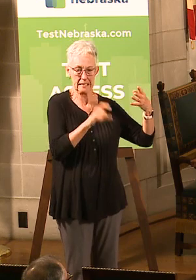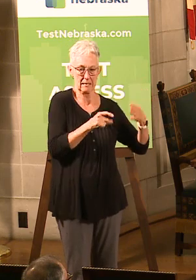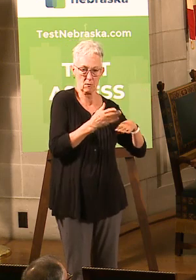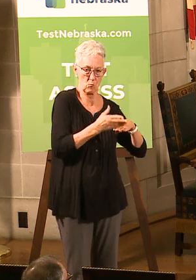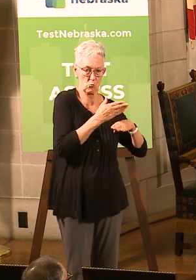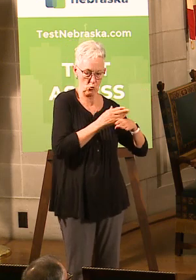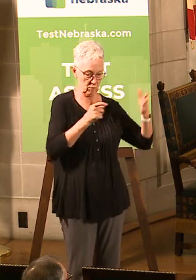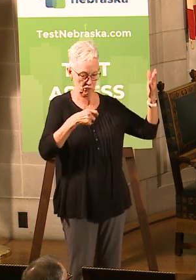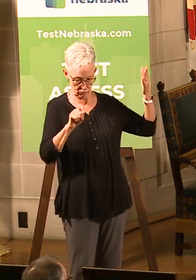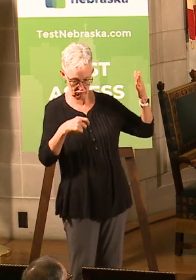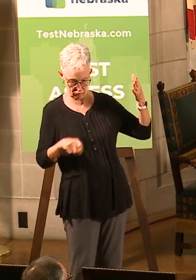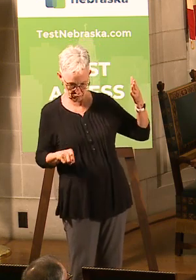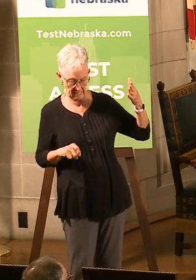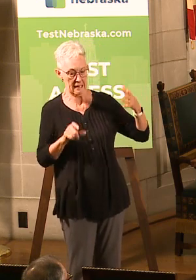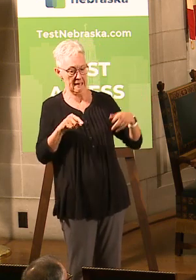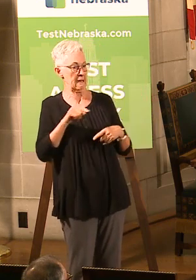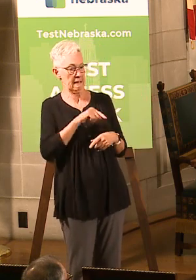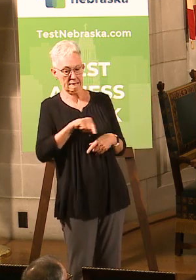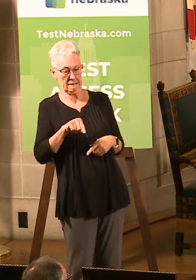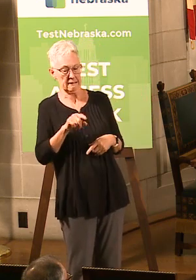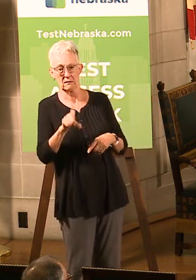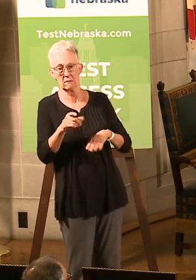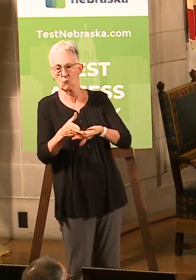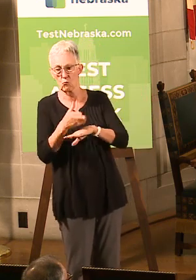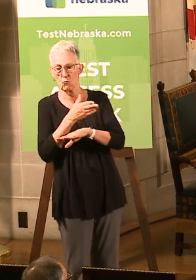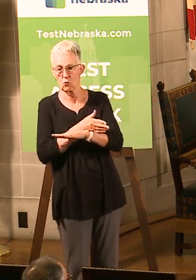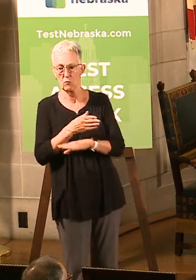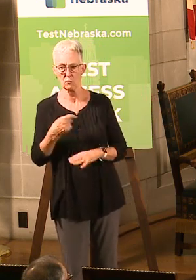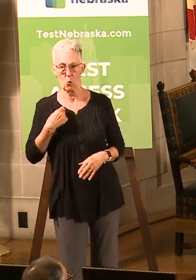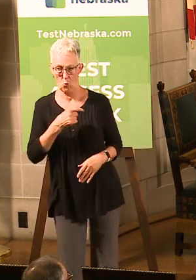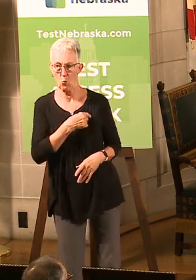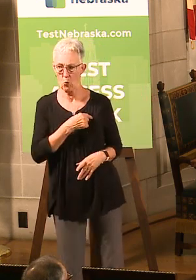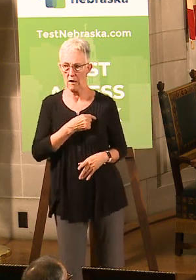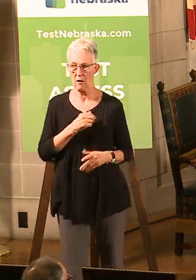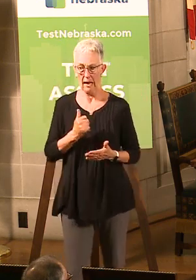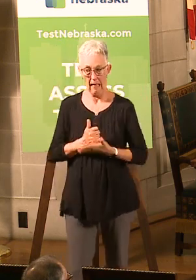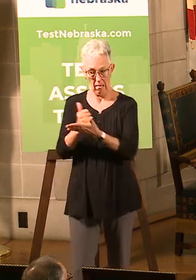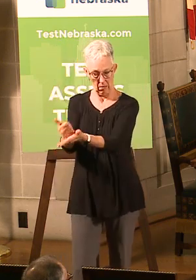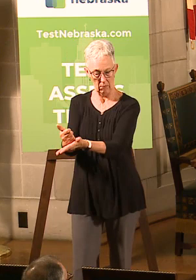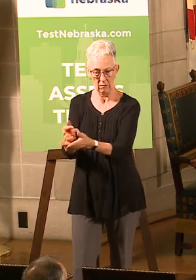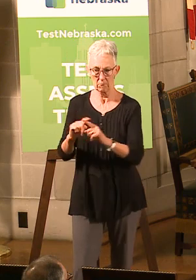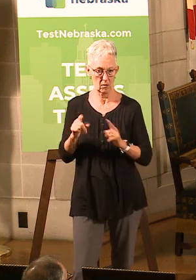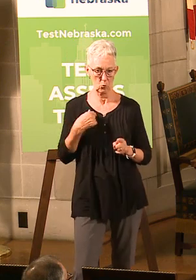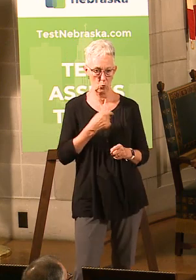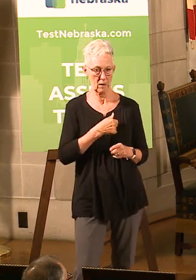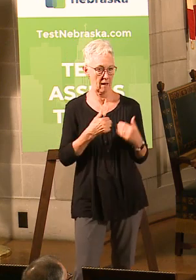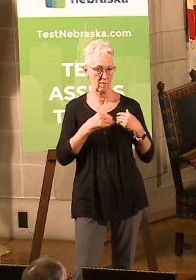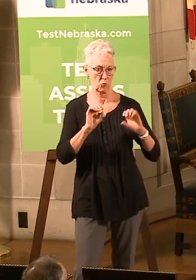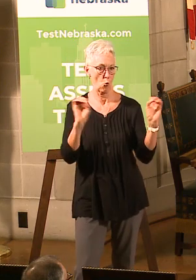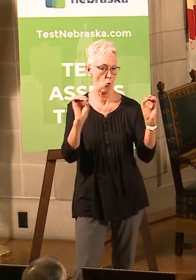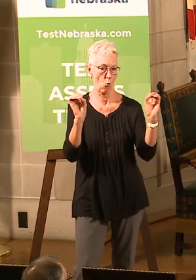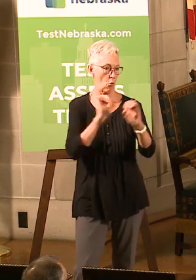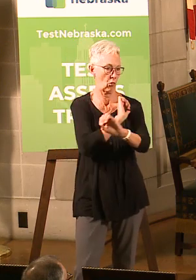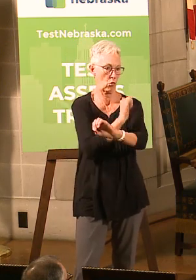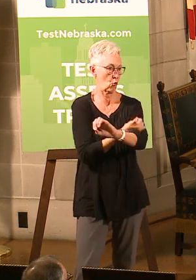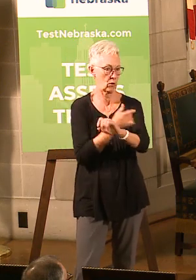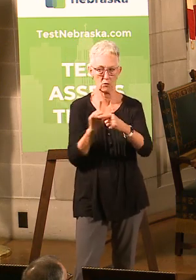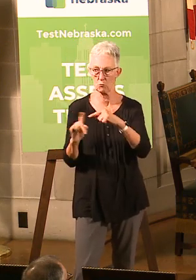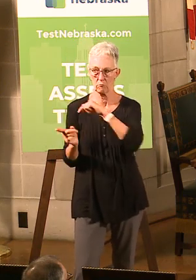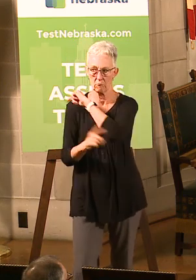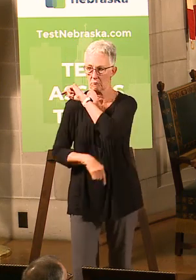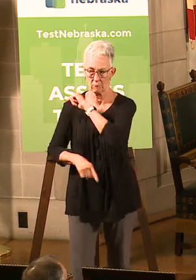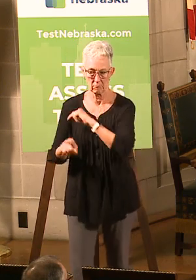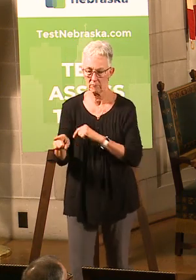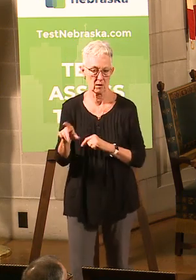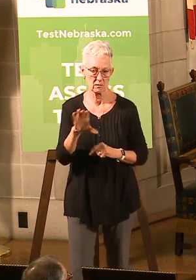to help protect workers' safety. It's just not a regulatory role that we're doing, and that's the role we're going to continue to play. So